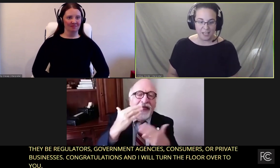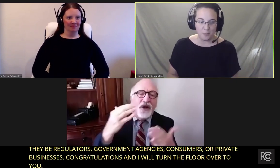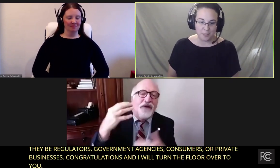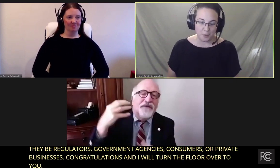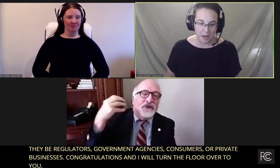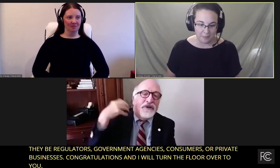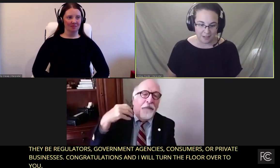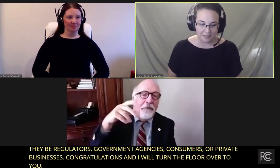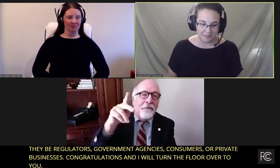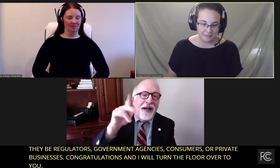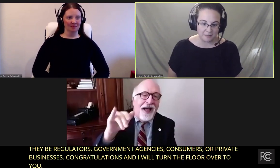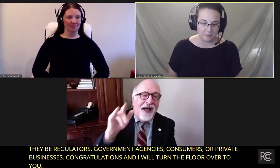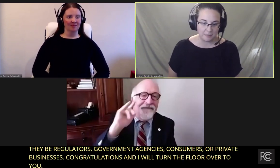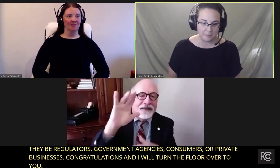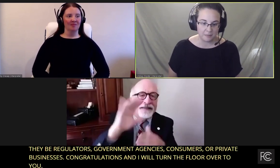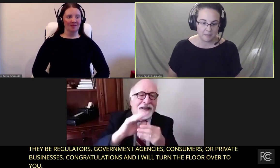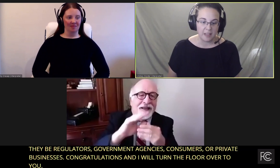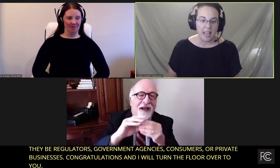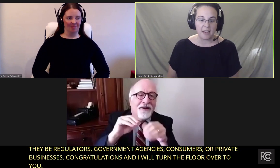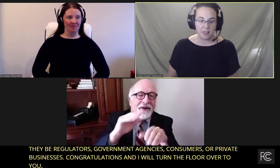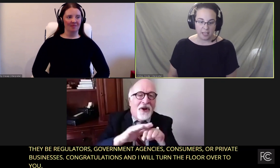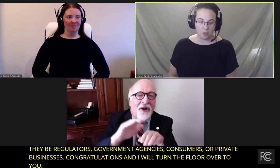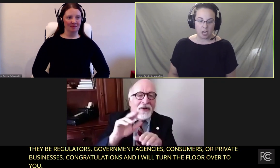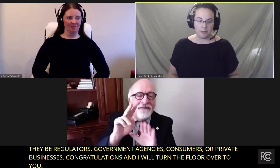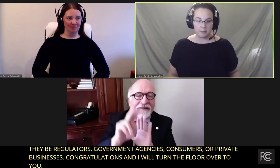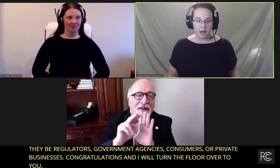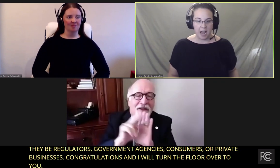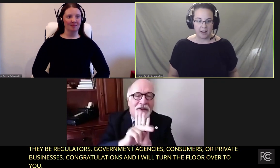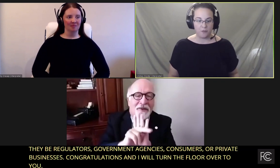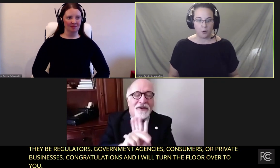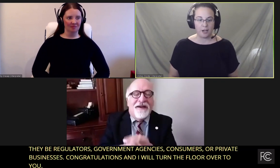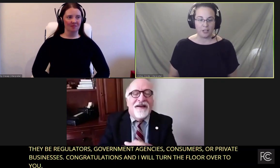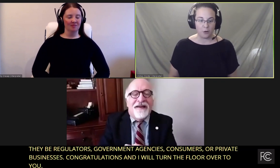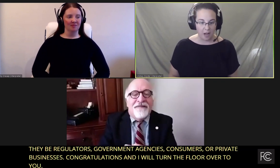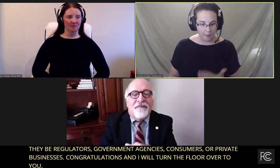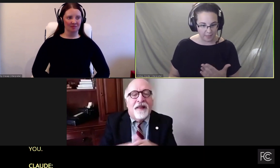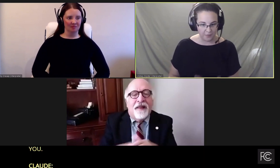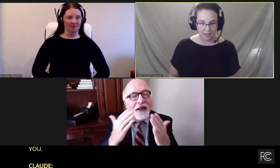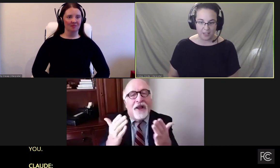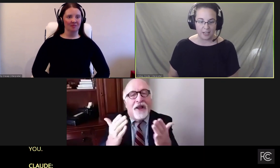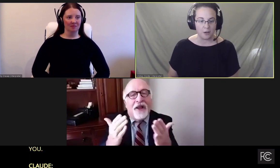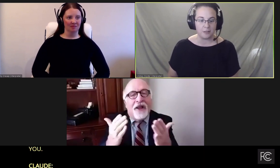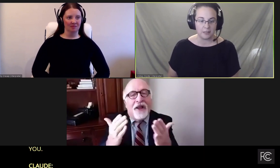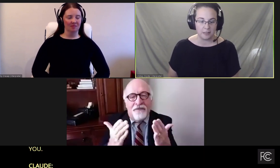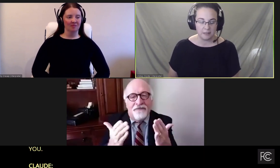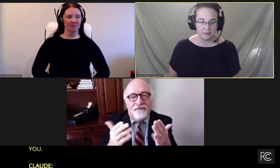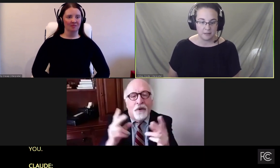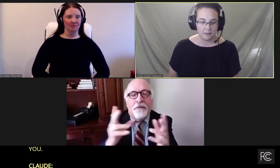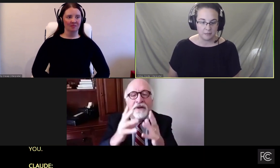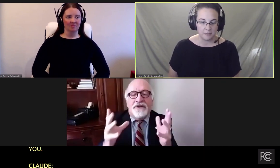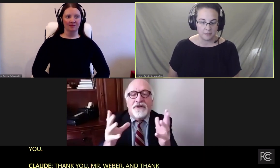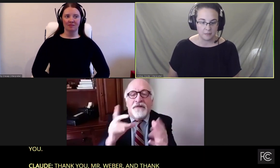Thank you, Mr. Weber. And thank you, Chairman Pai for your comments via video.